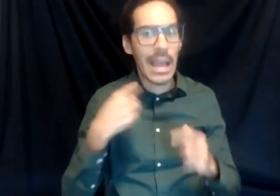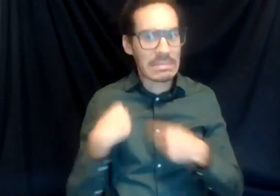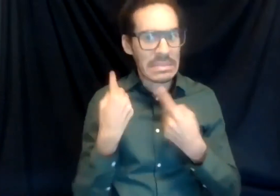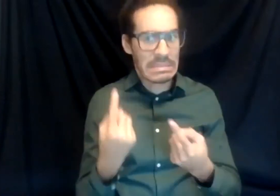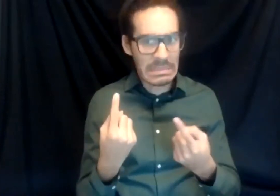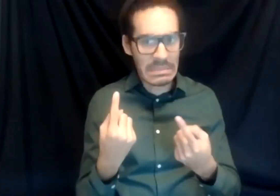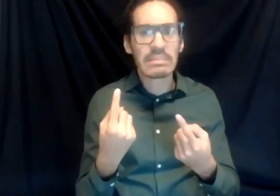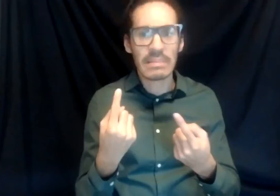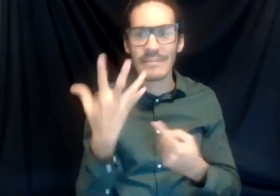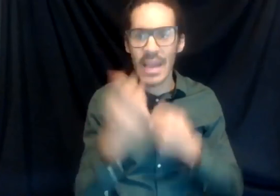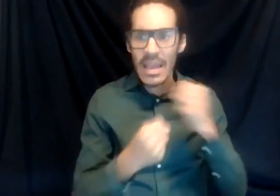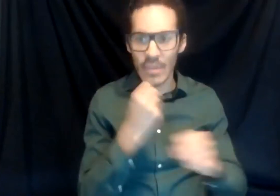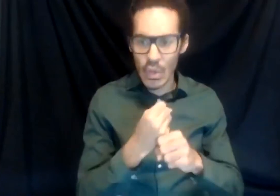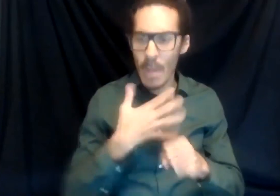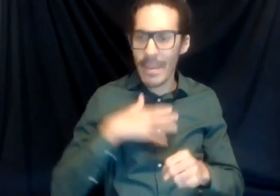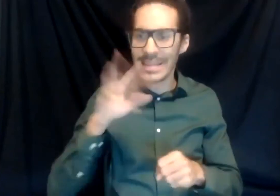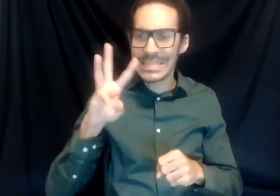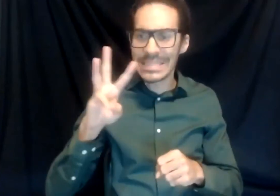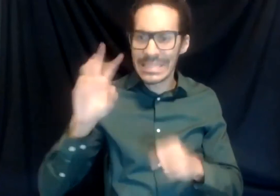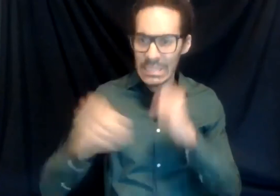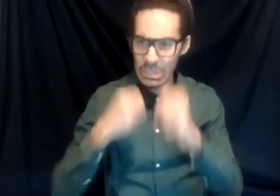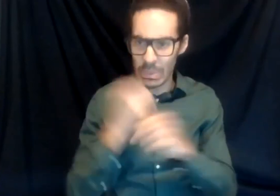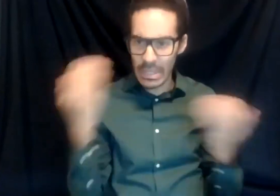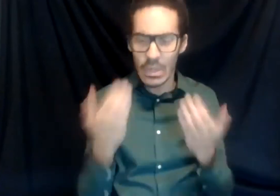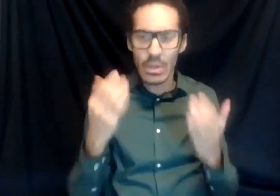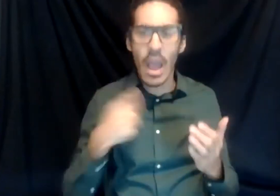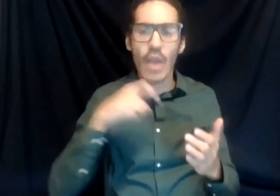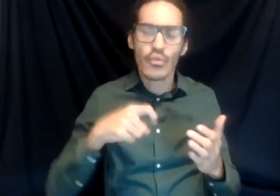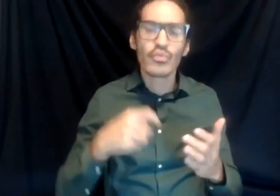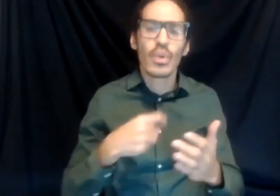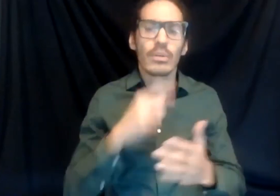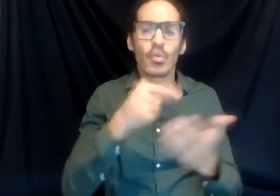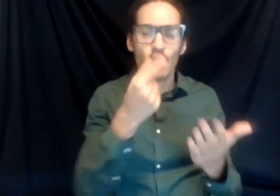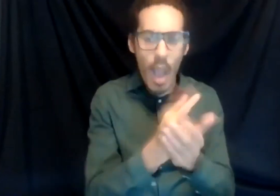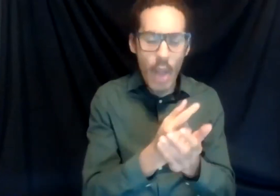currently my sixth year. And I should be graduating in May 2021 or fall 2021.